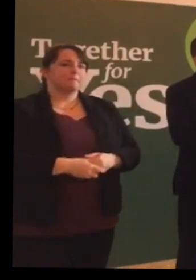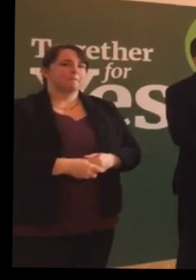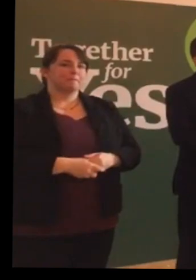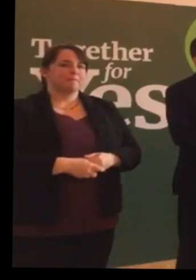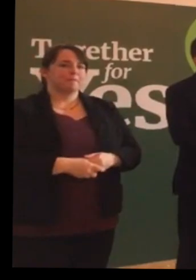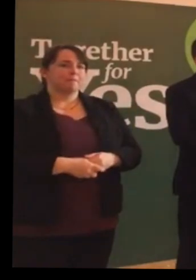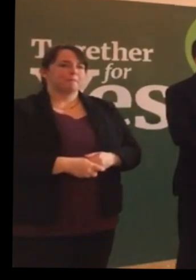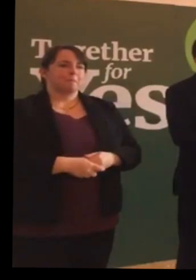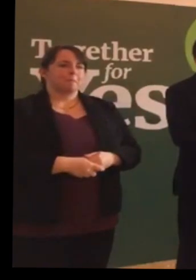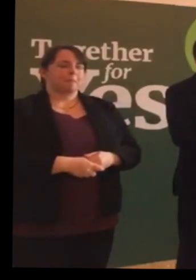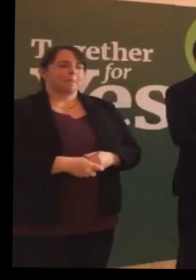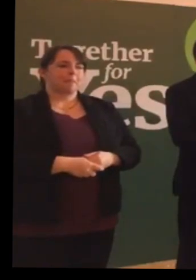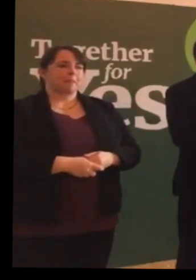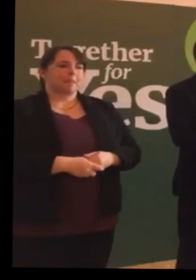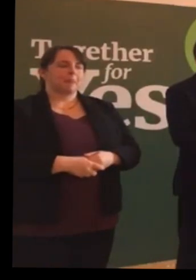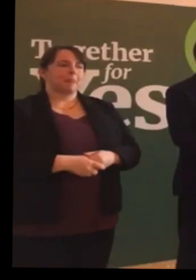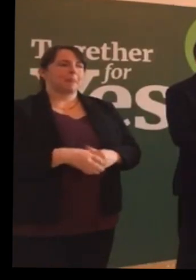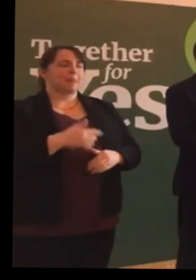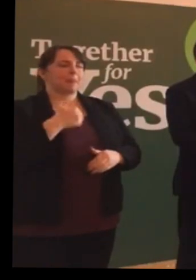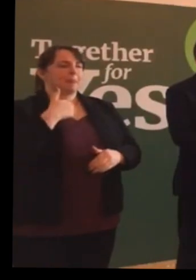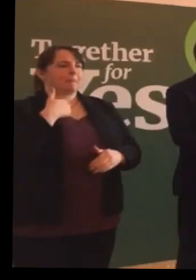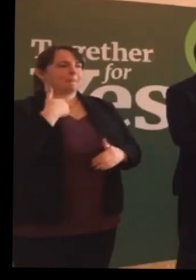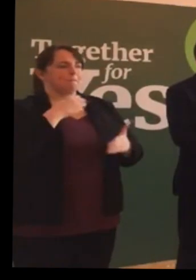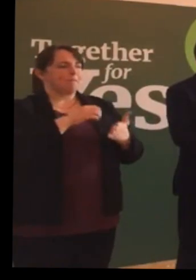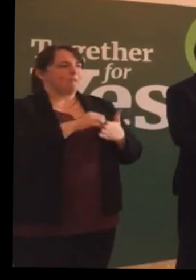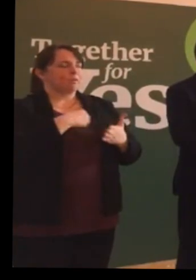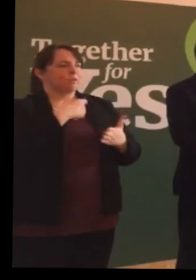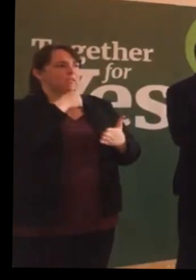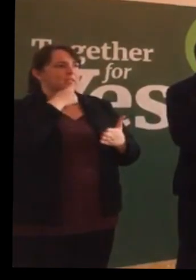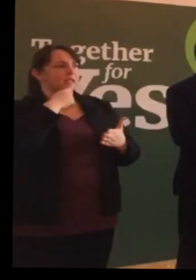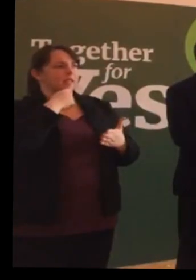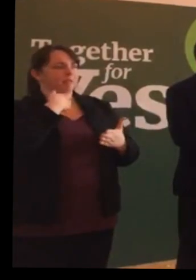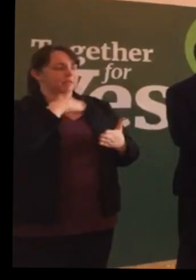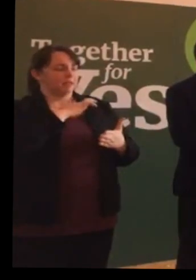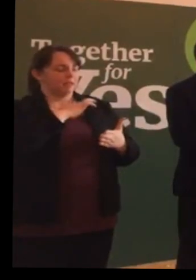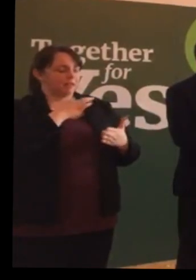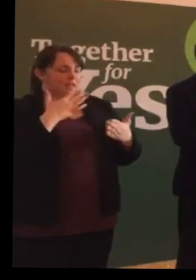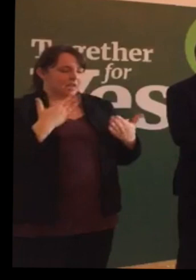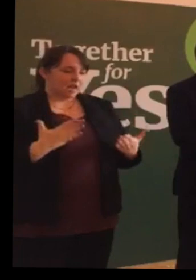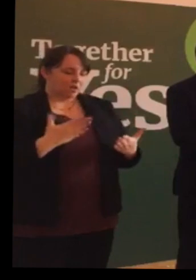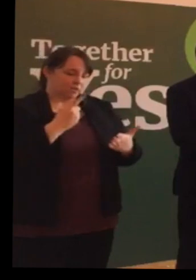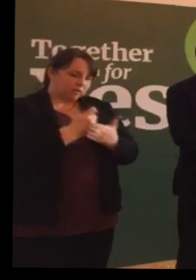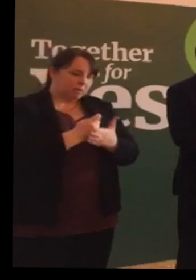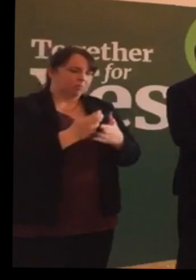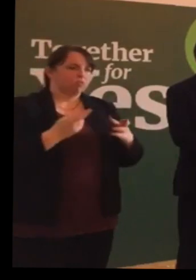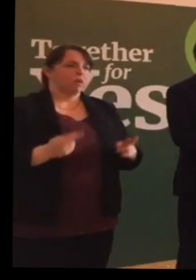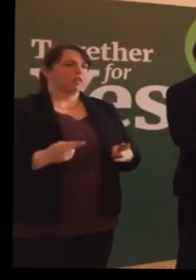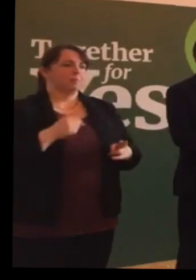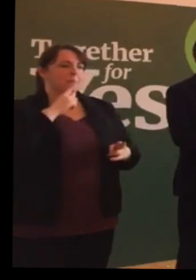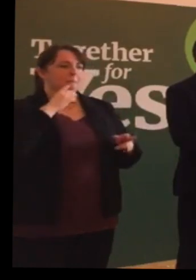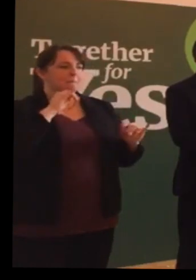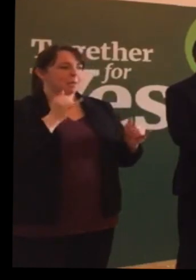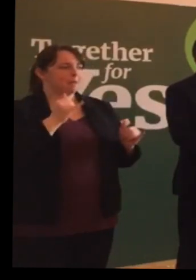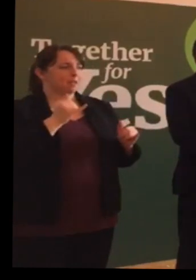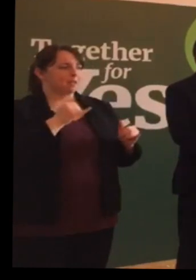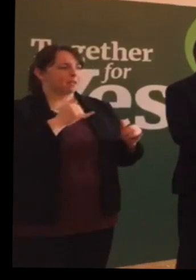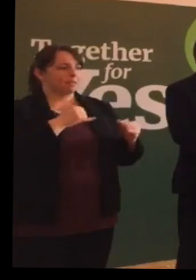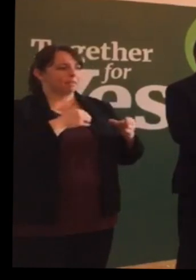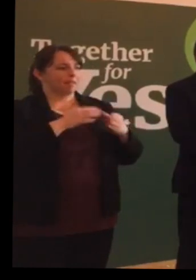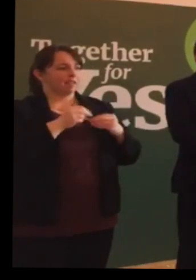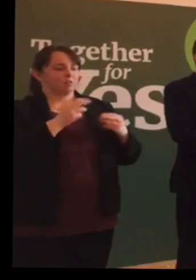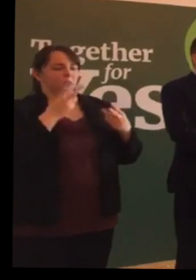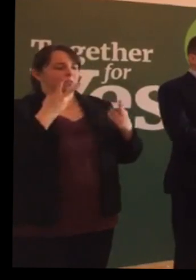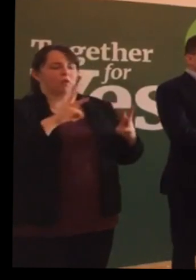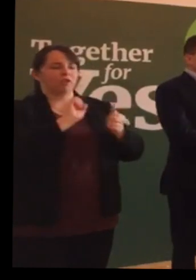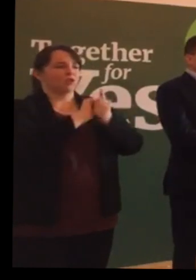I have to satisfy myself that the time is right now. But maybe things wouldn't have moved 10 years or